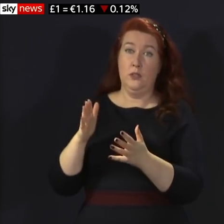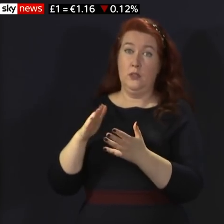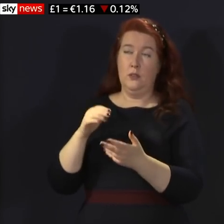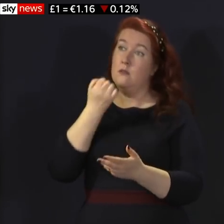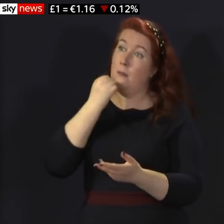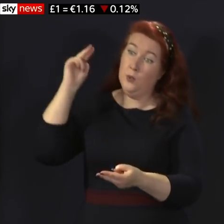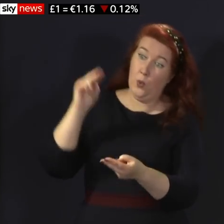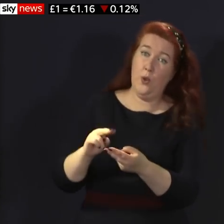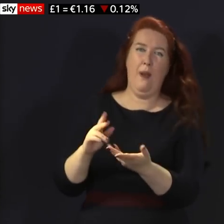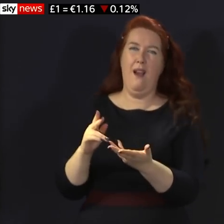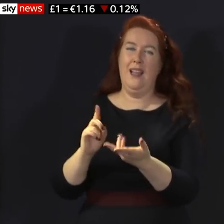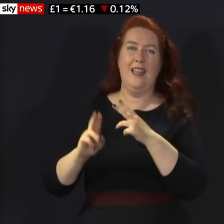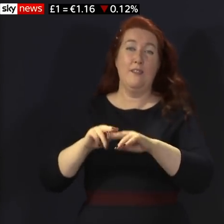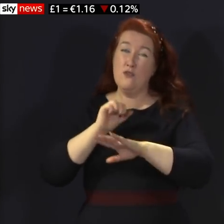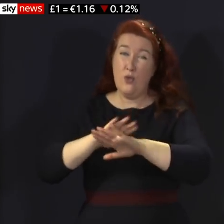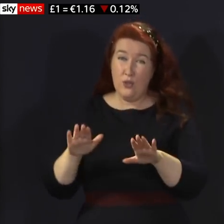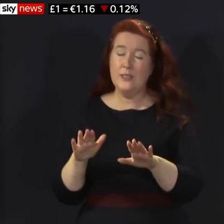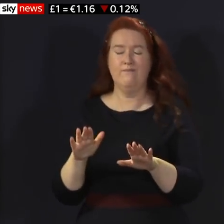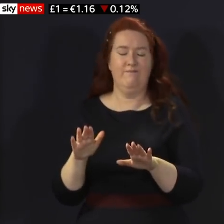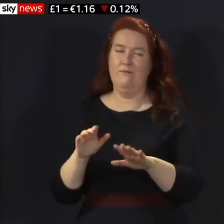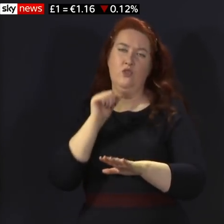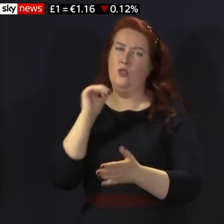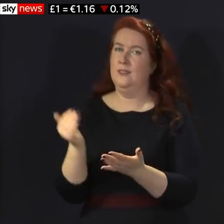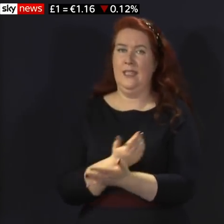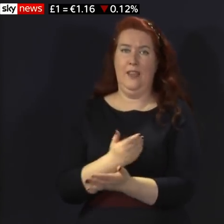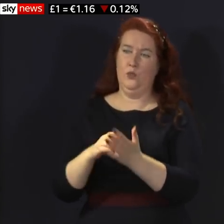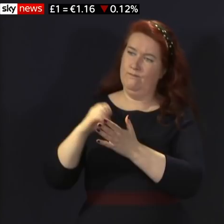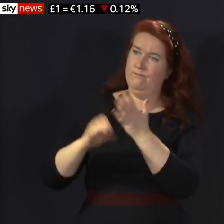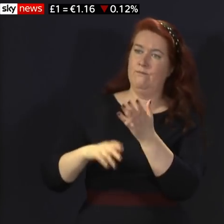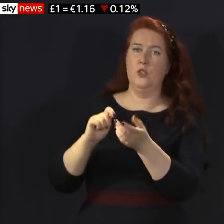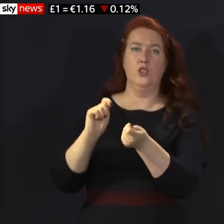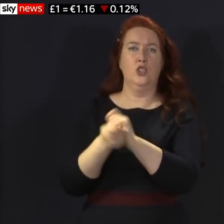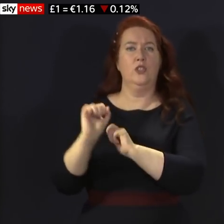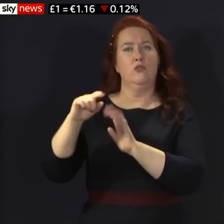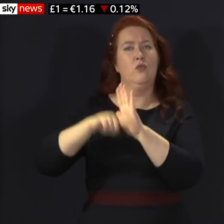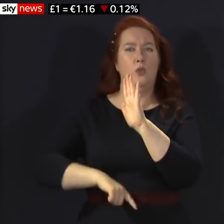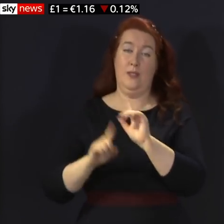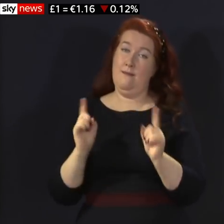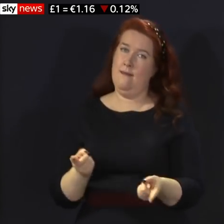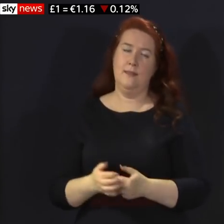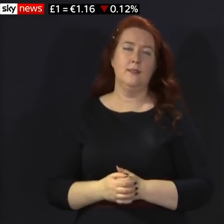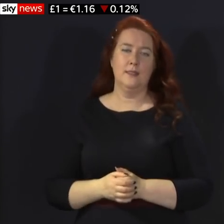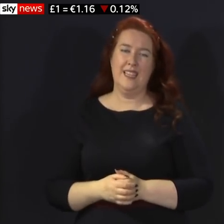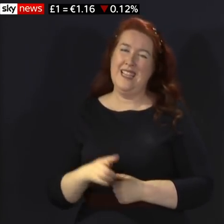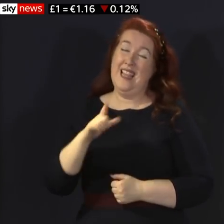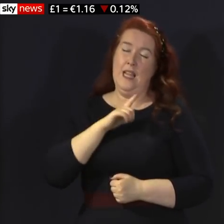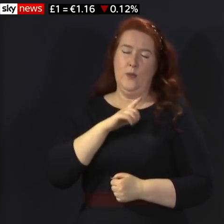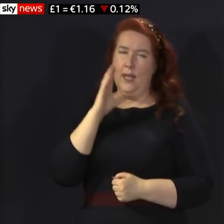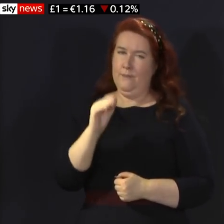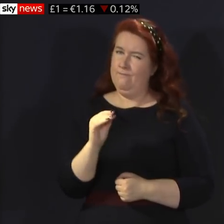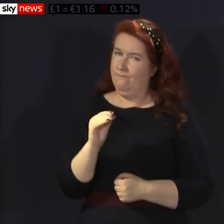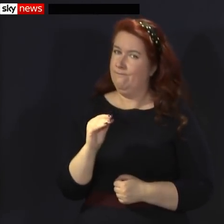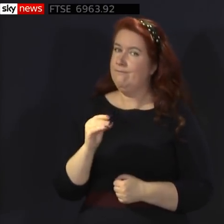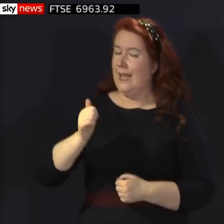it would simply not be safe or sensible to ease restrictions there from Monday. And that's why I have to flag up today that it is